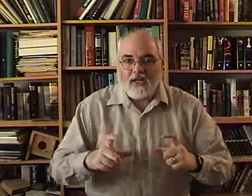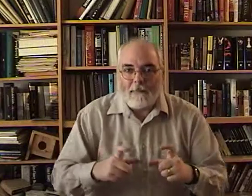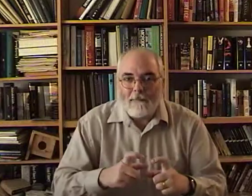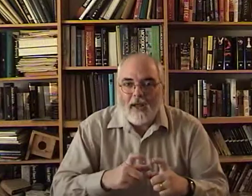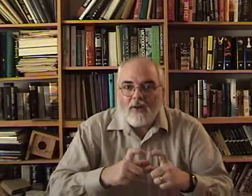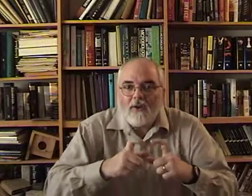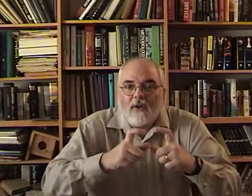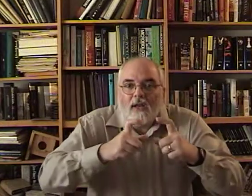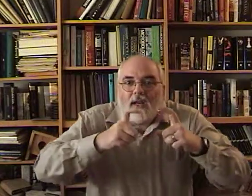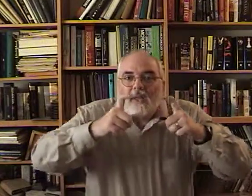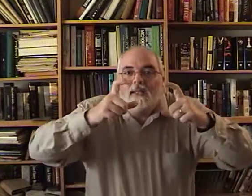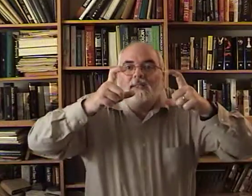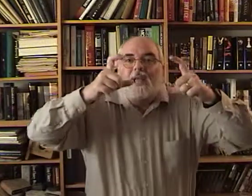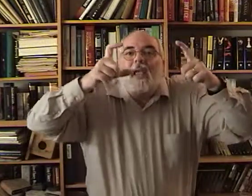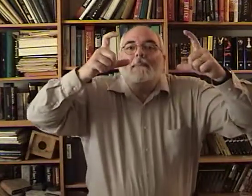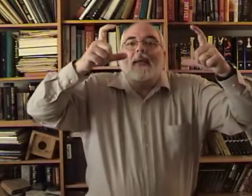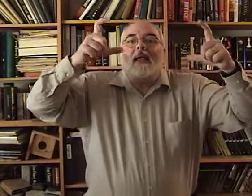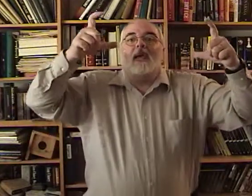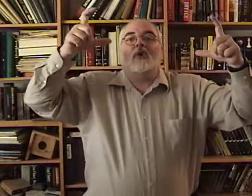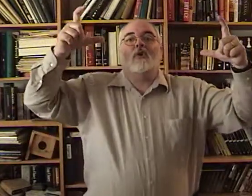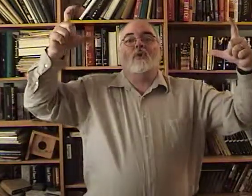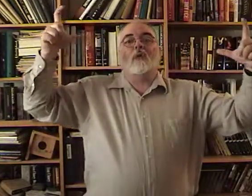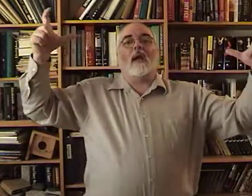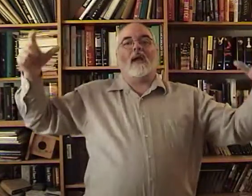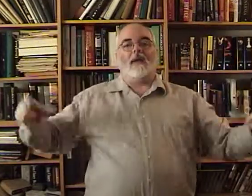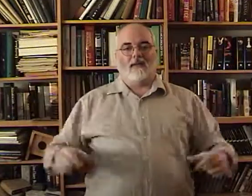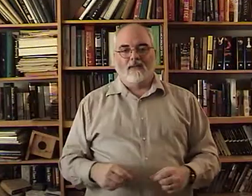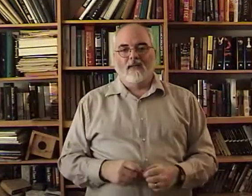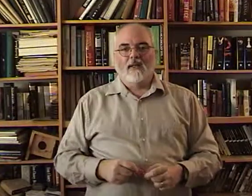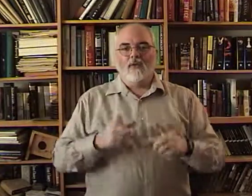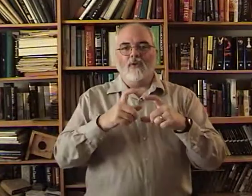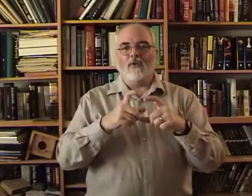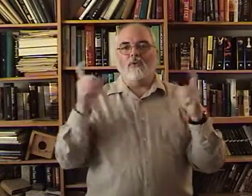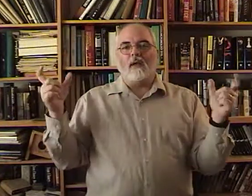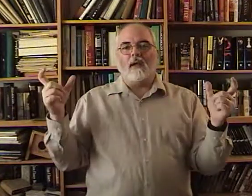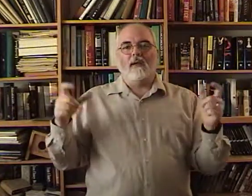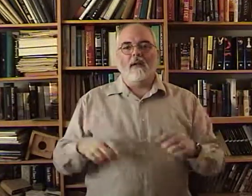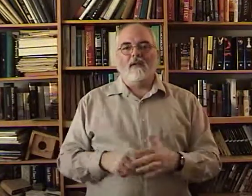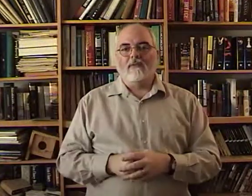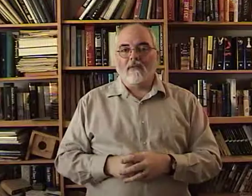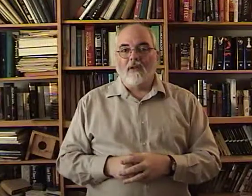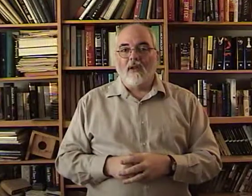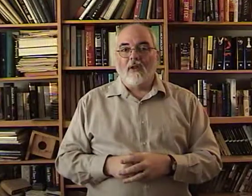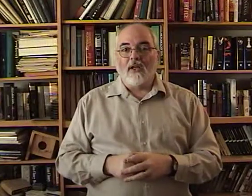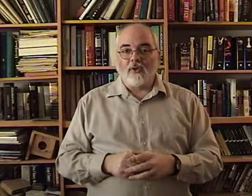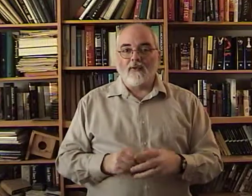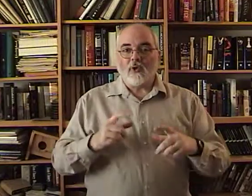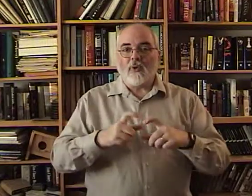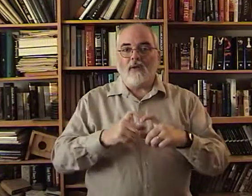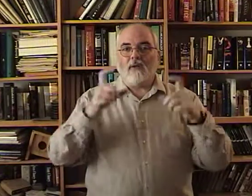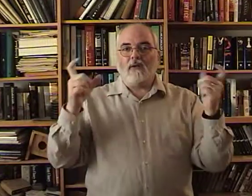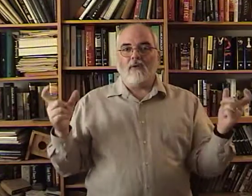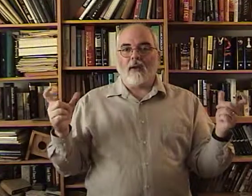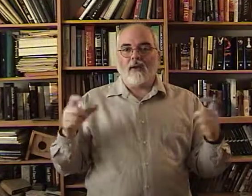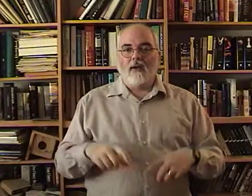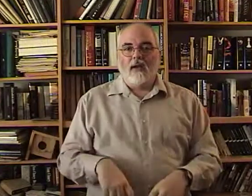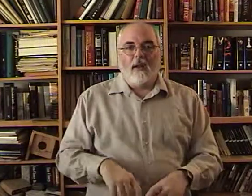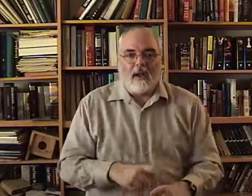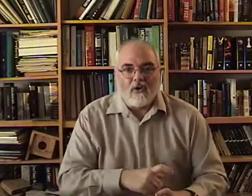To bend your knees. And make it great. You can do great. Is there a difference between. Great. And.